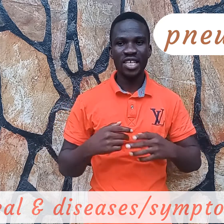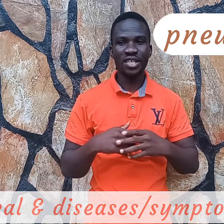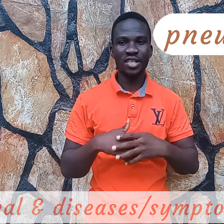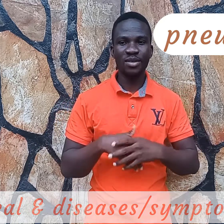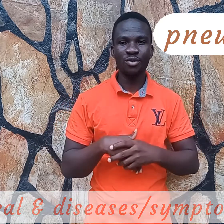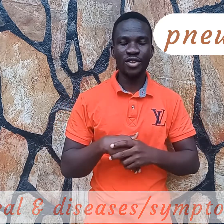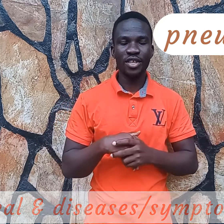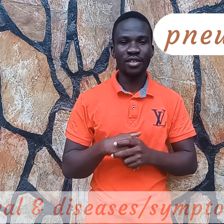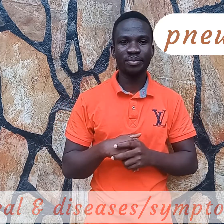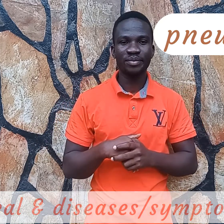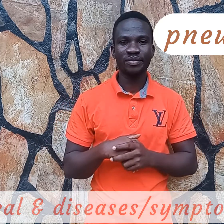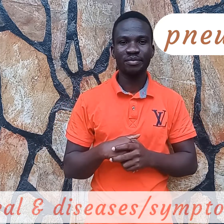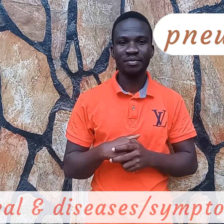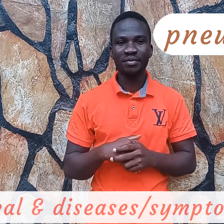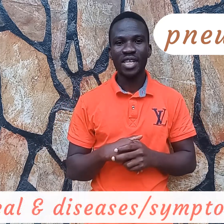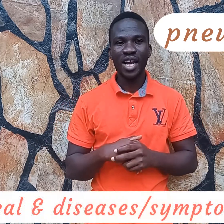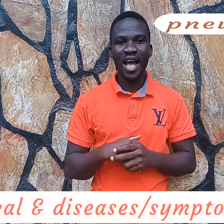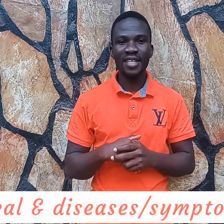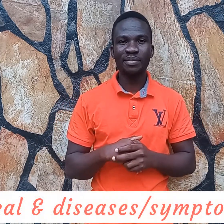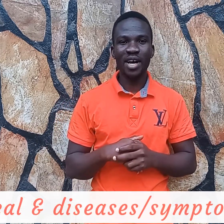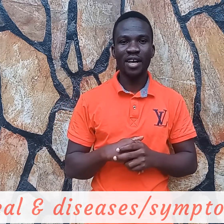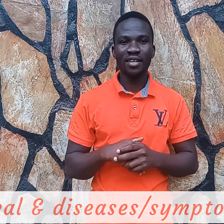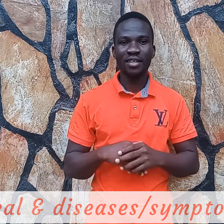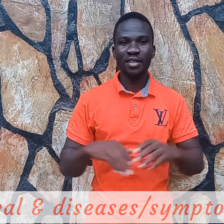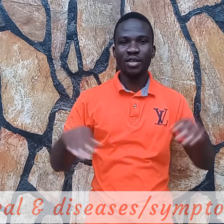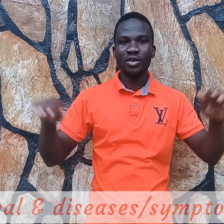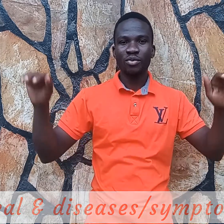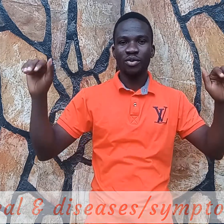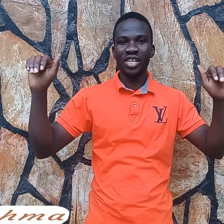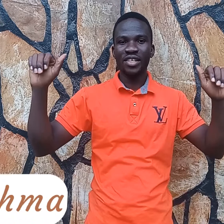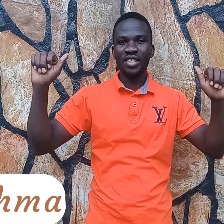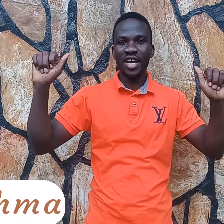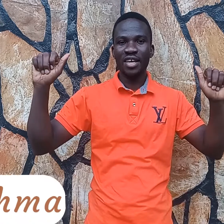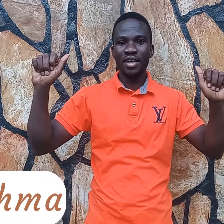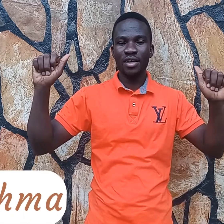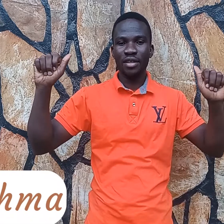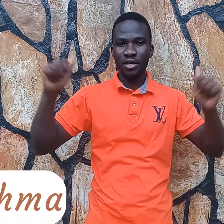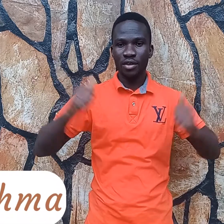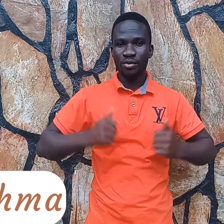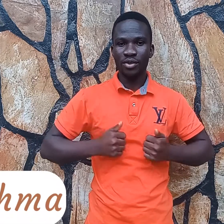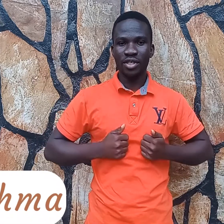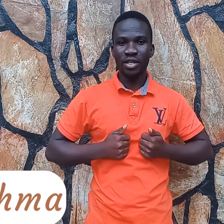pneumonia asthma with an initial A we say